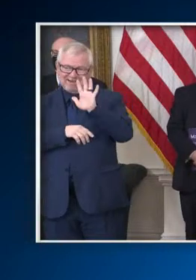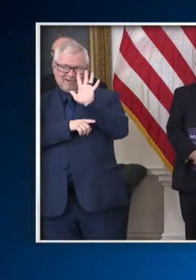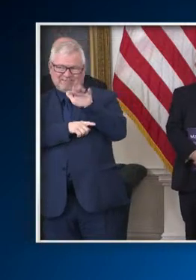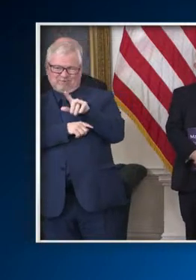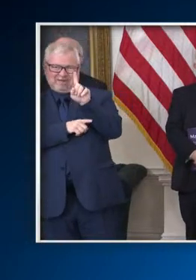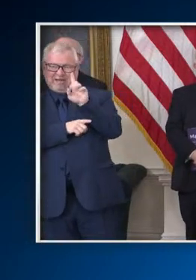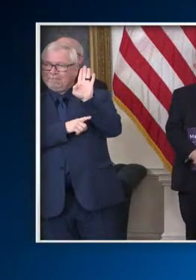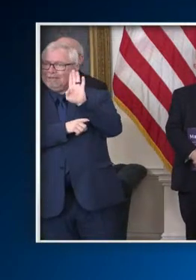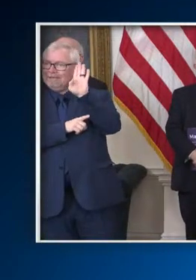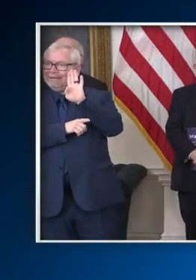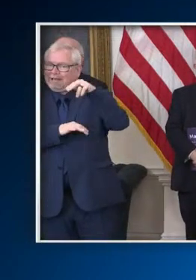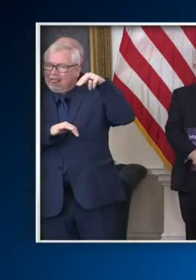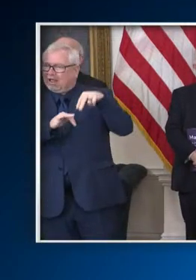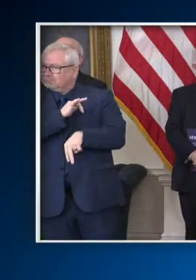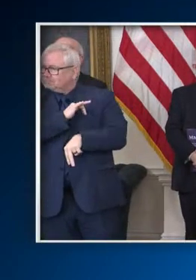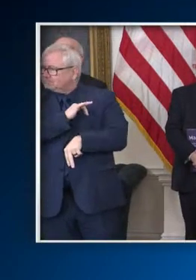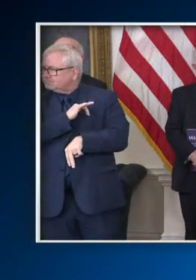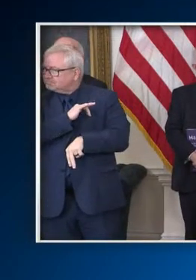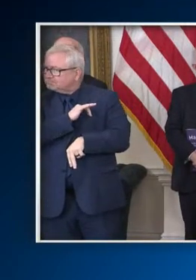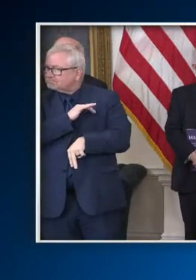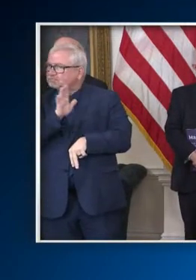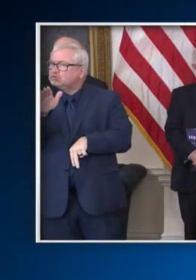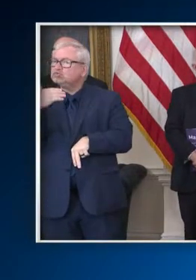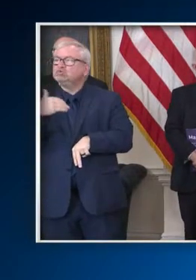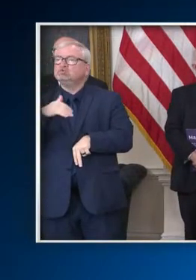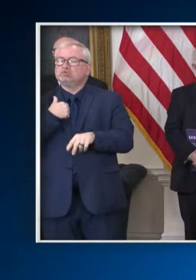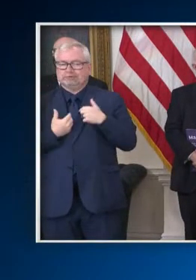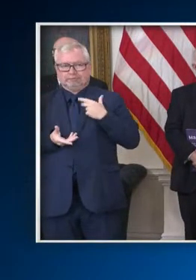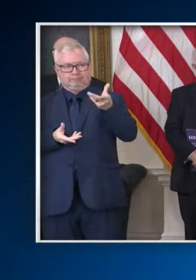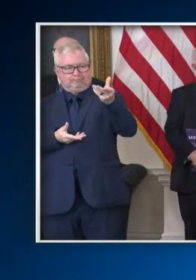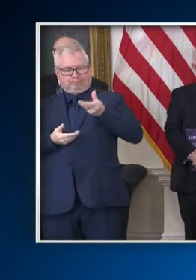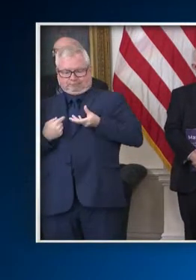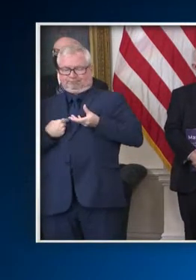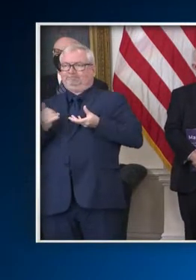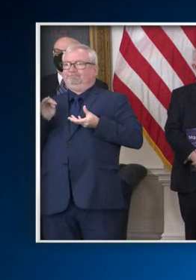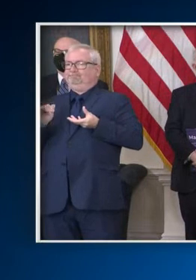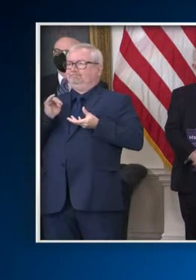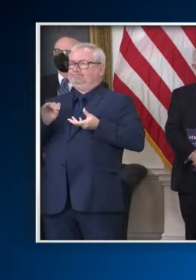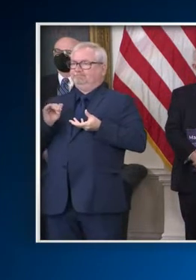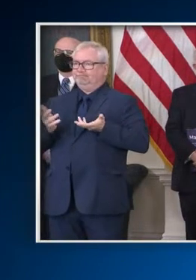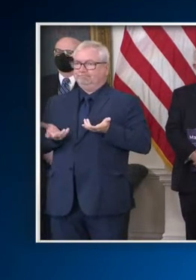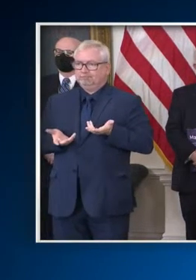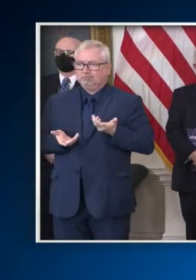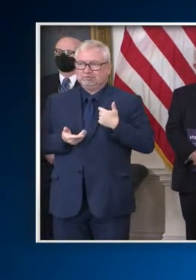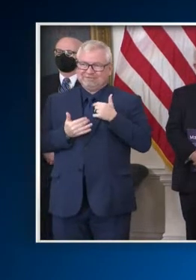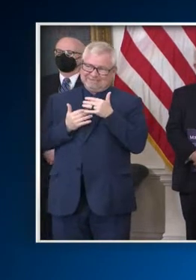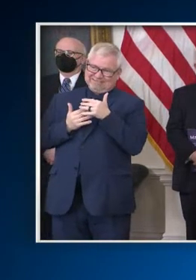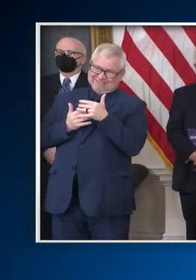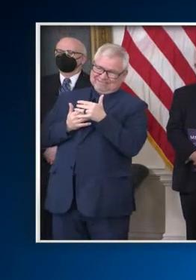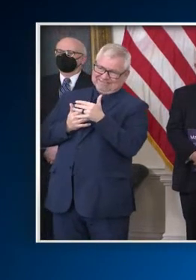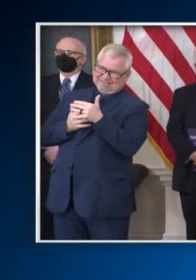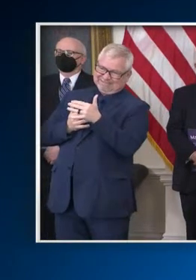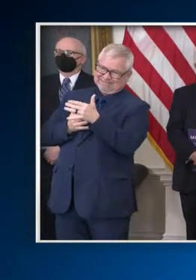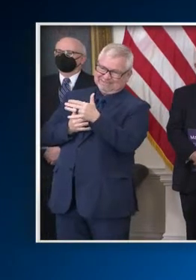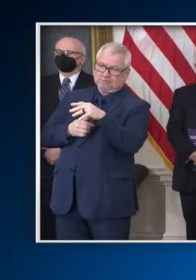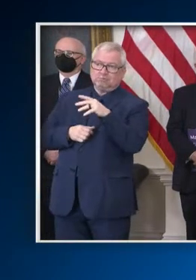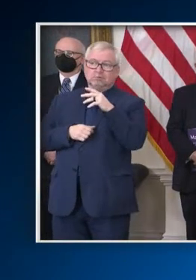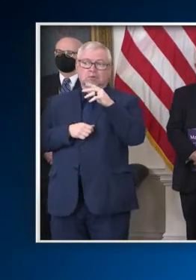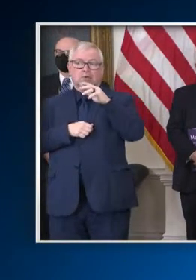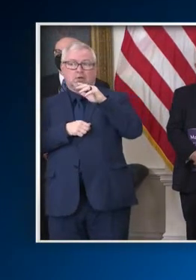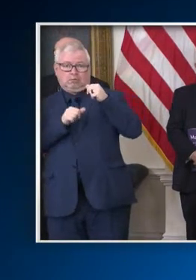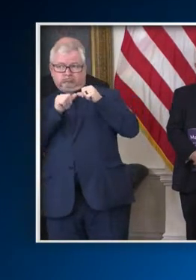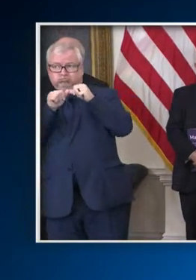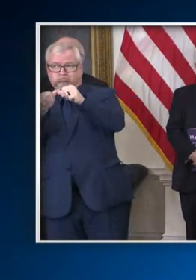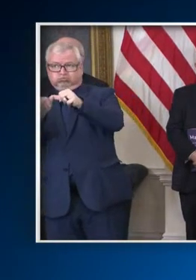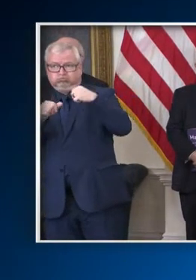$1,000 structural deficit. After 43 consecutive tax hikes, Maryland's overall